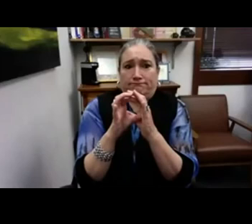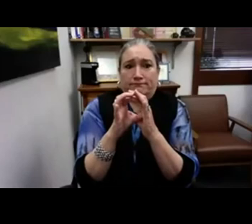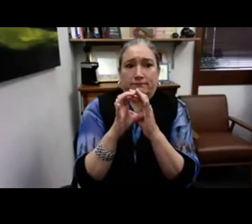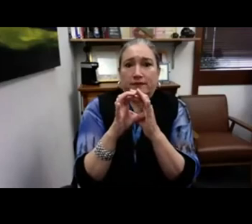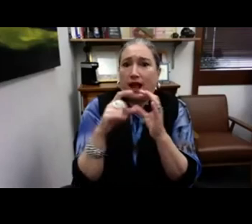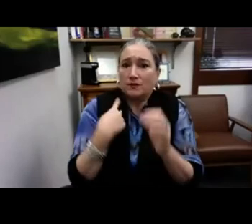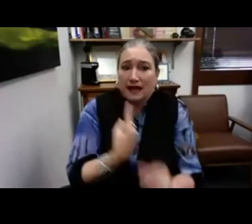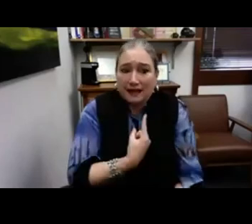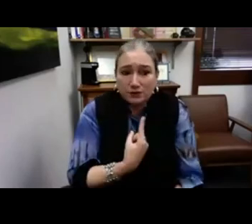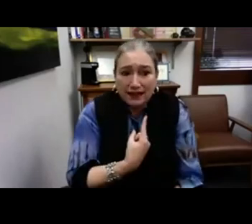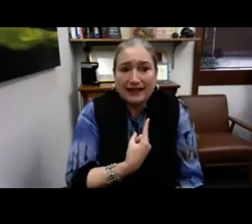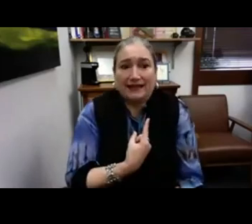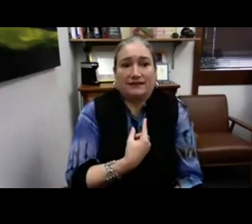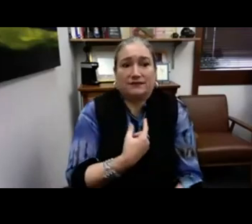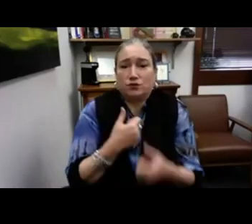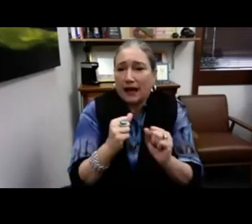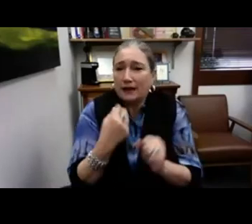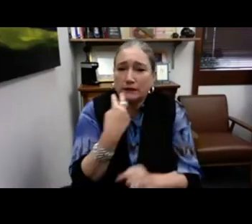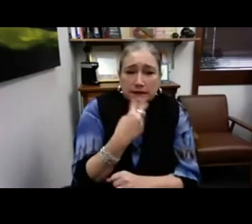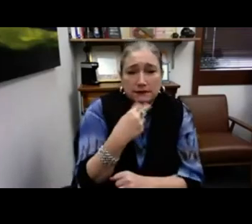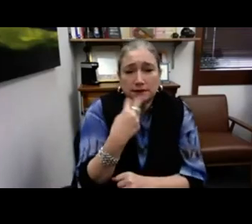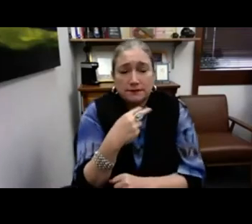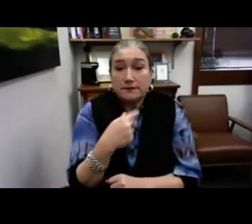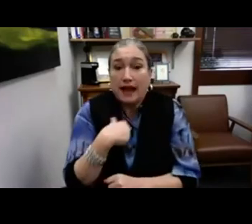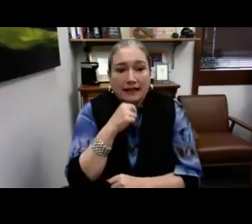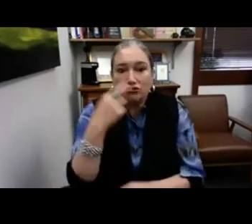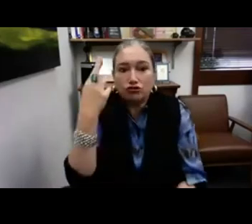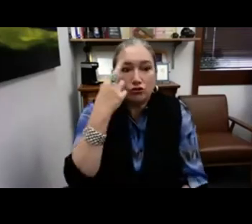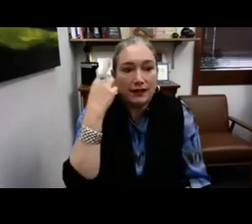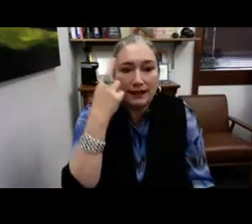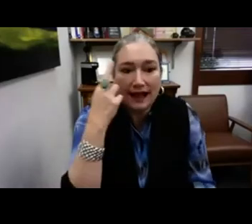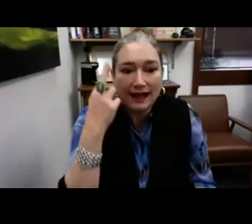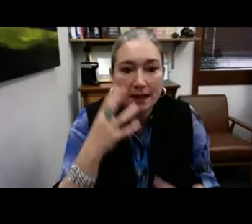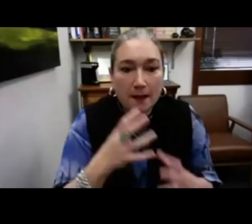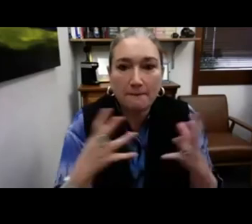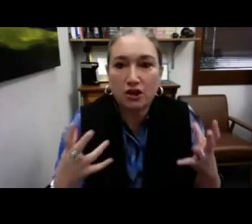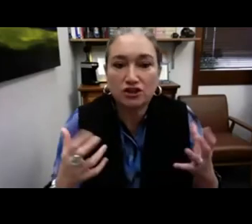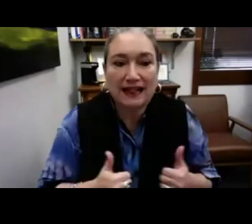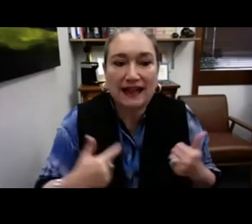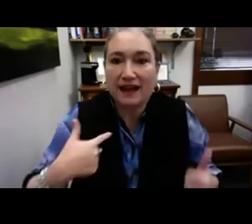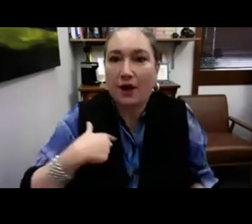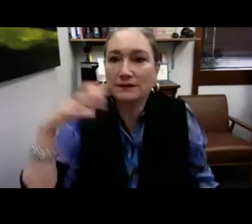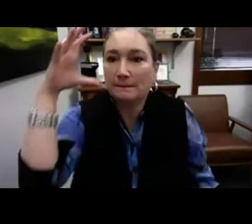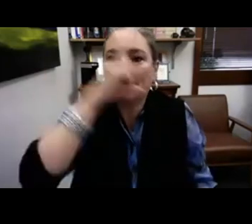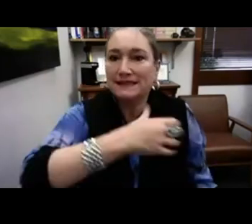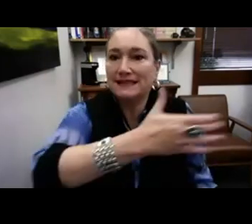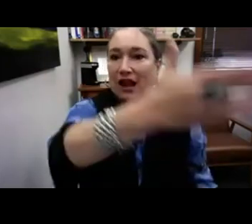I thought that my world was small. I thought I was very isolated just trying to read the lips. I didn't